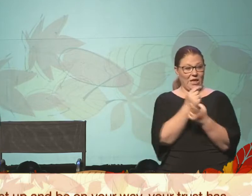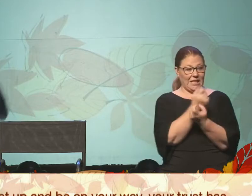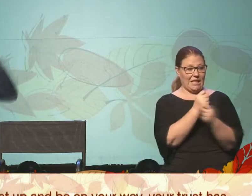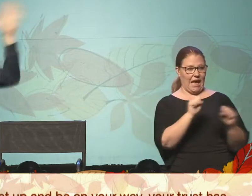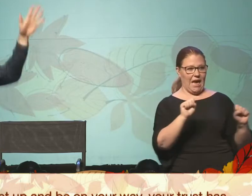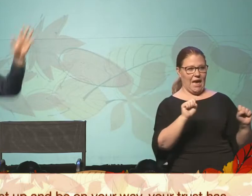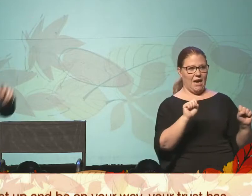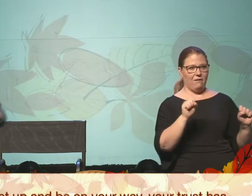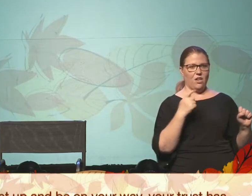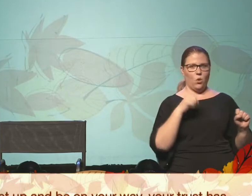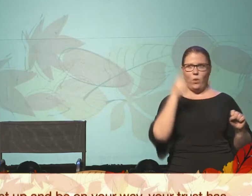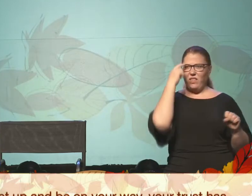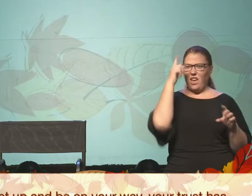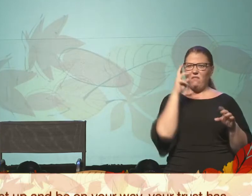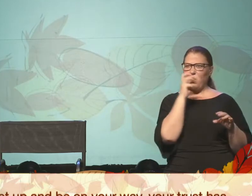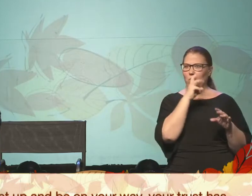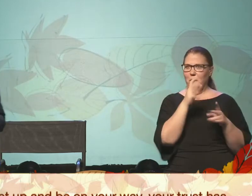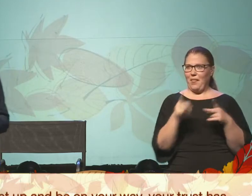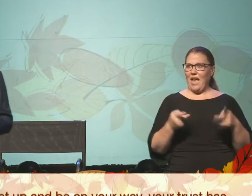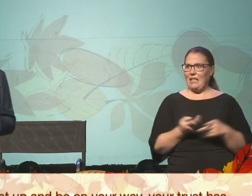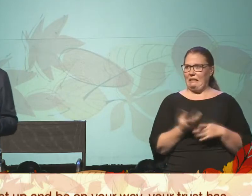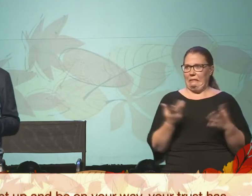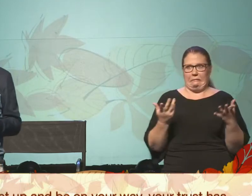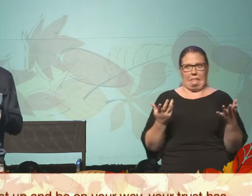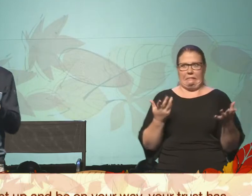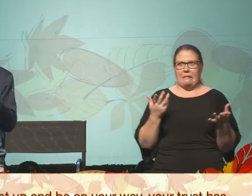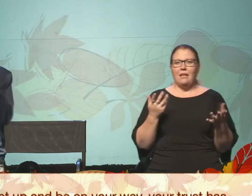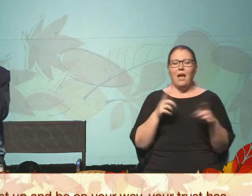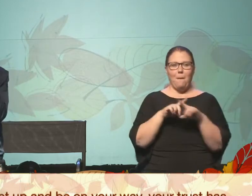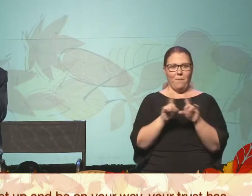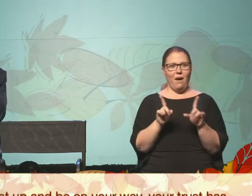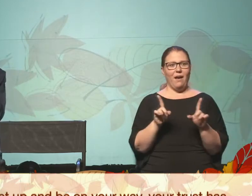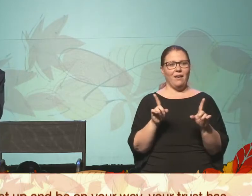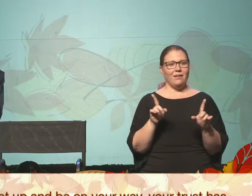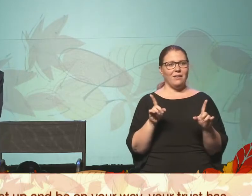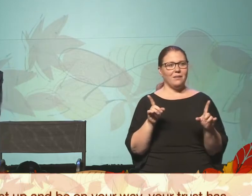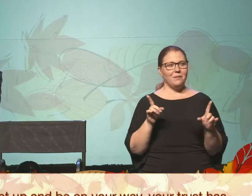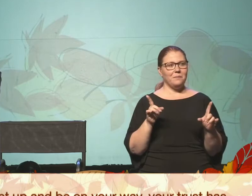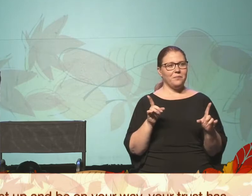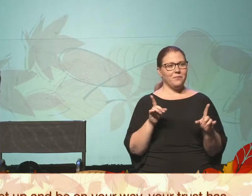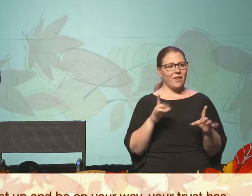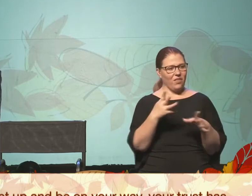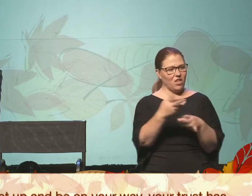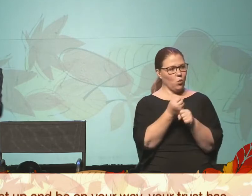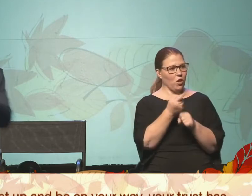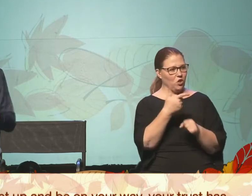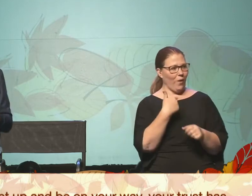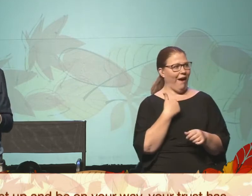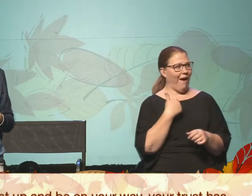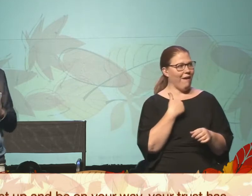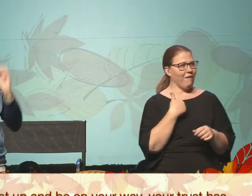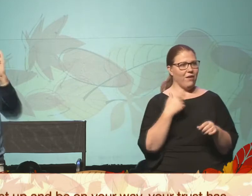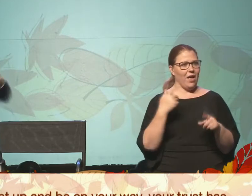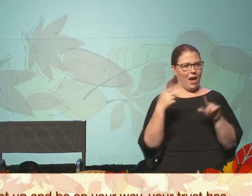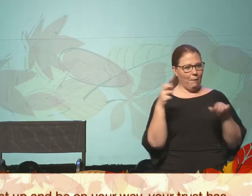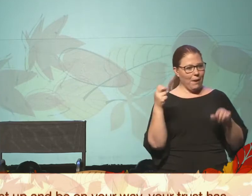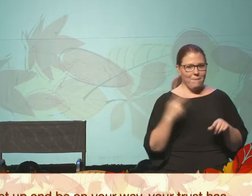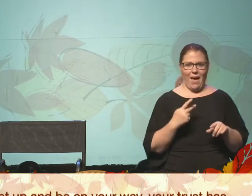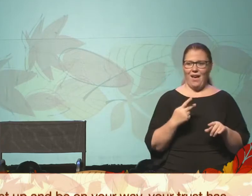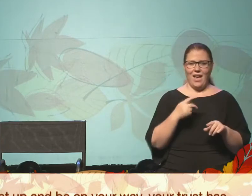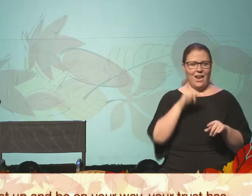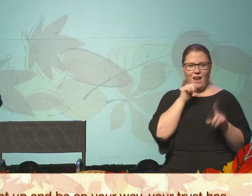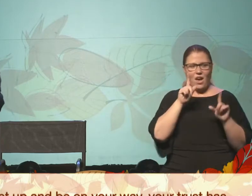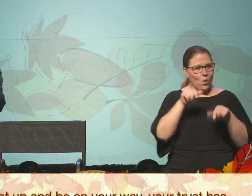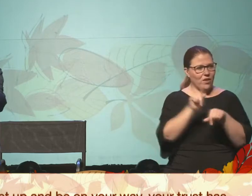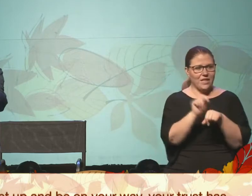go off into weird places. But he says, this trust that you have in coming back to me and not going to